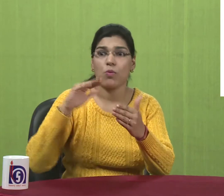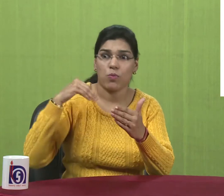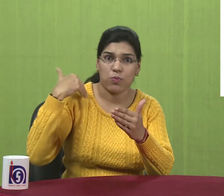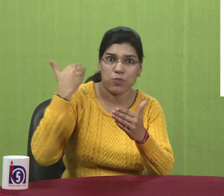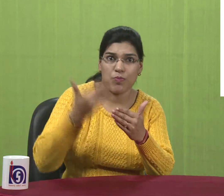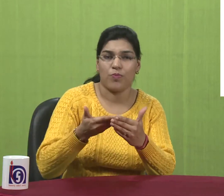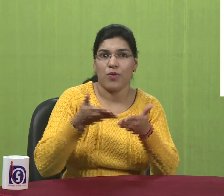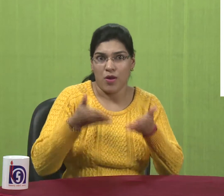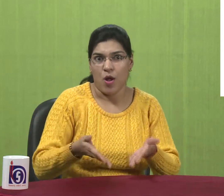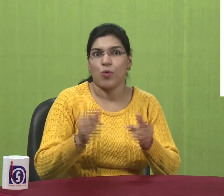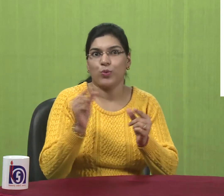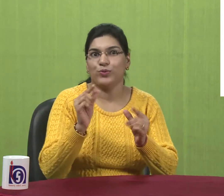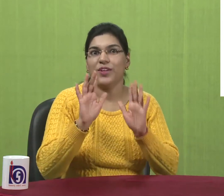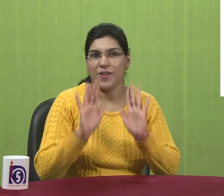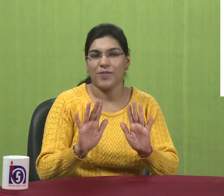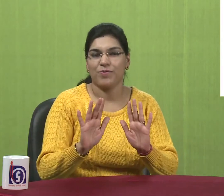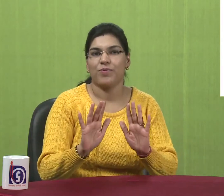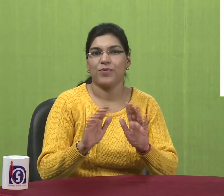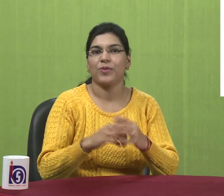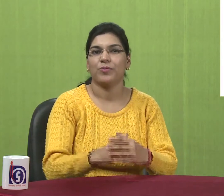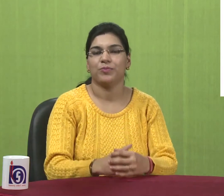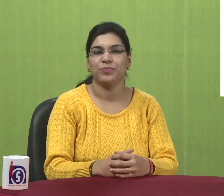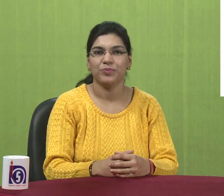It's been 10 years it is still used.